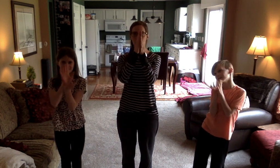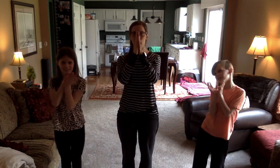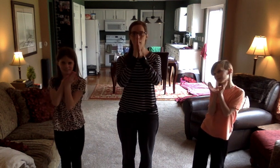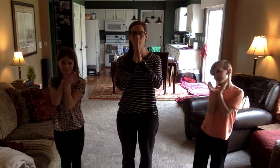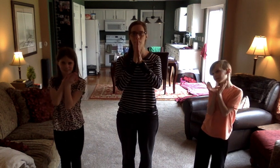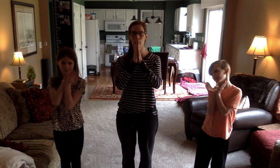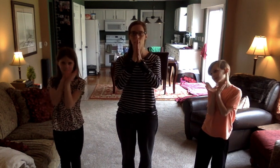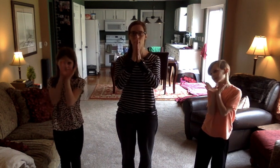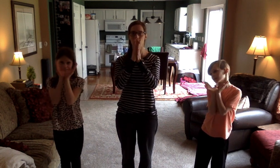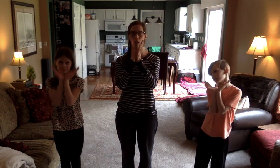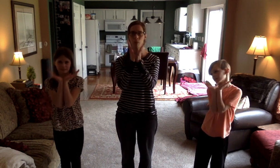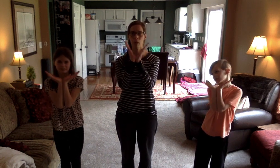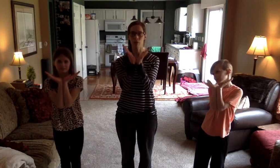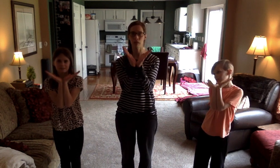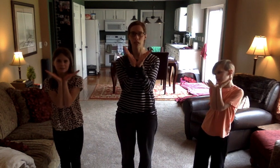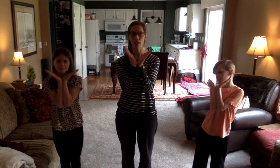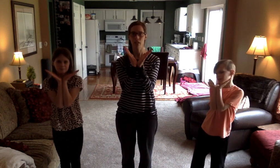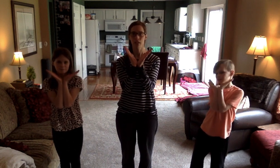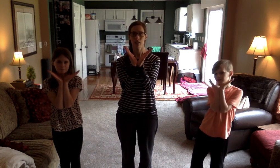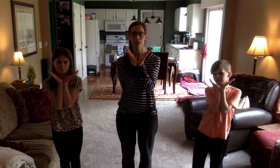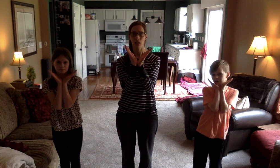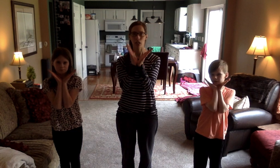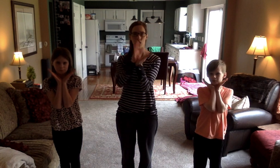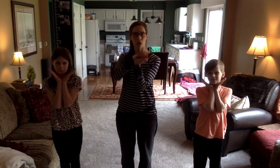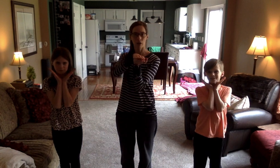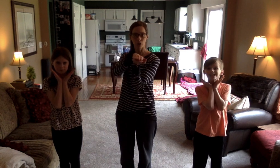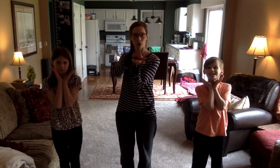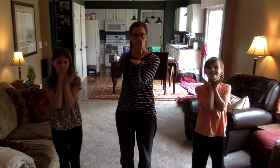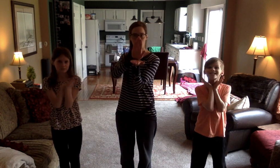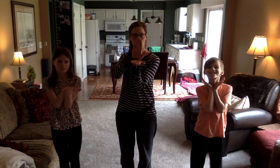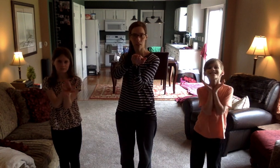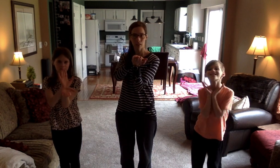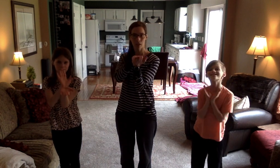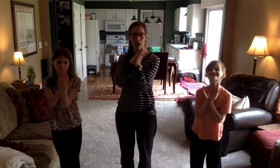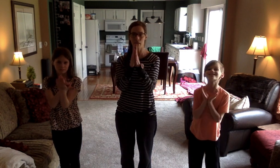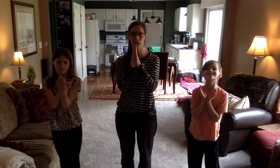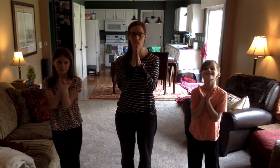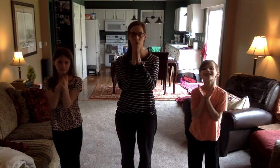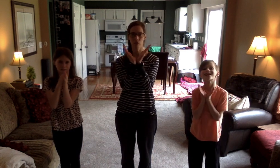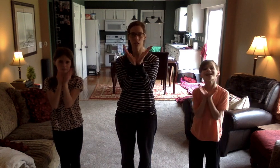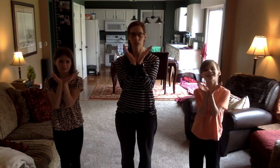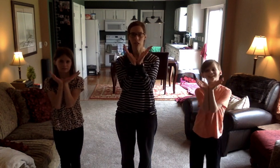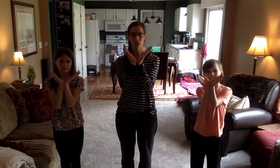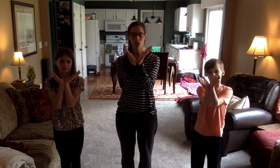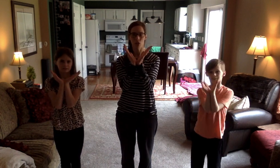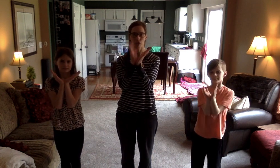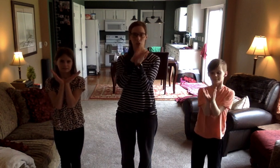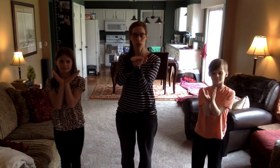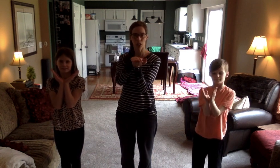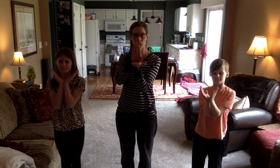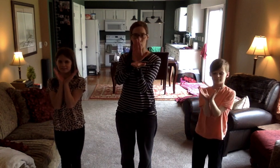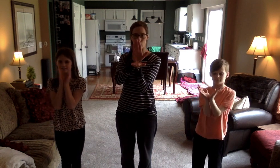say convection, and we'll make a V. Okay, so you have your duck, and then your V. So for conduction